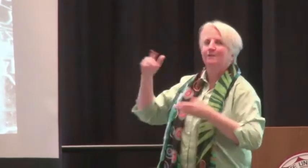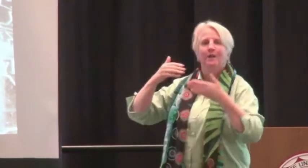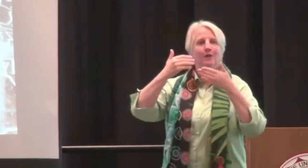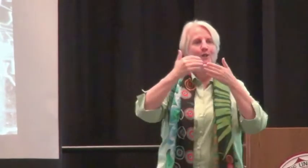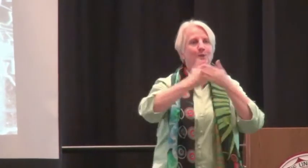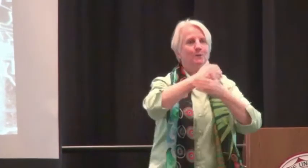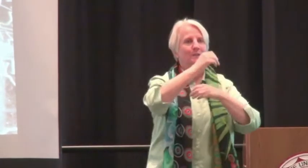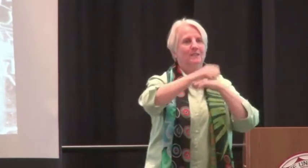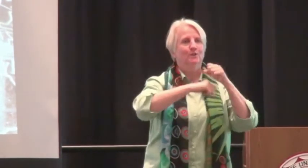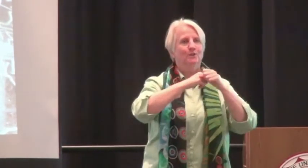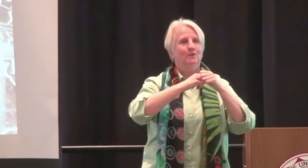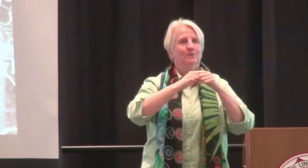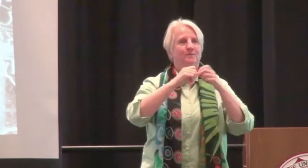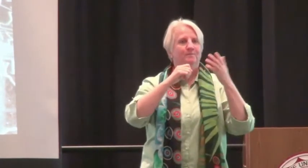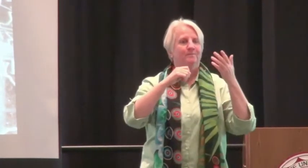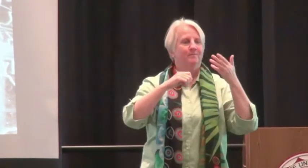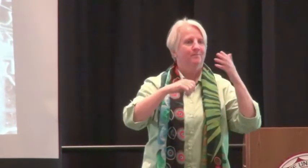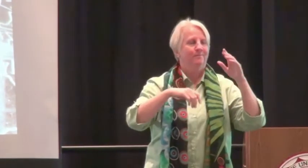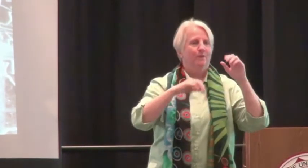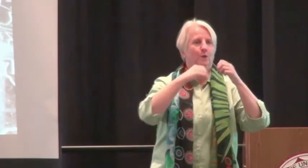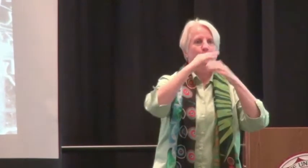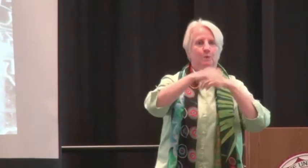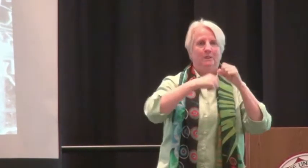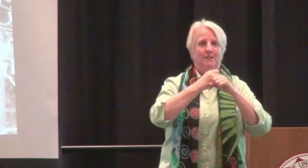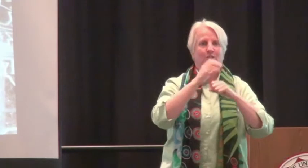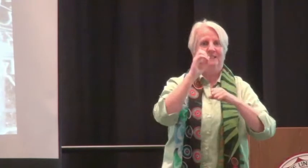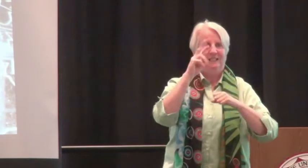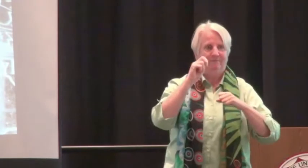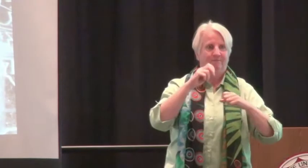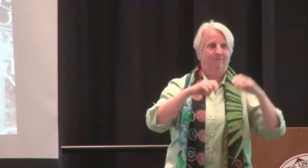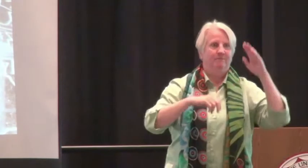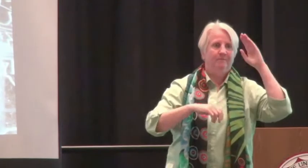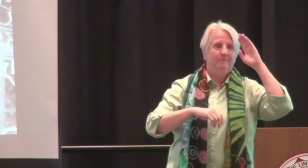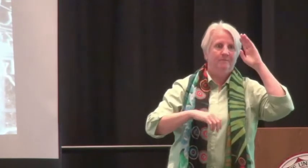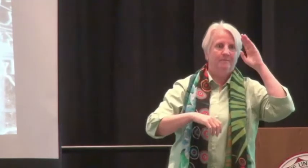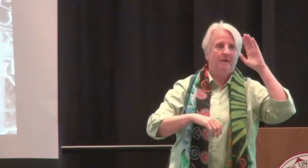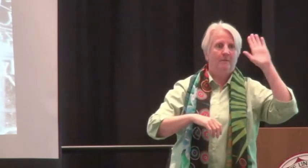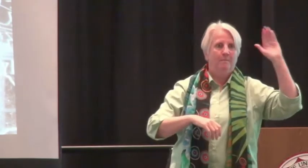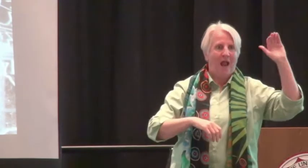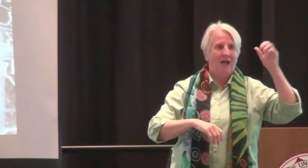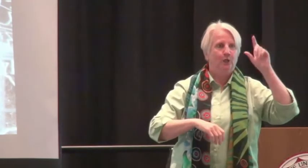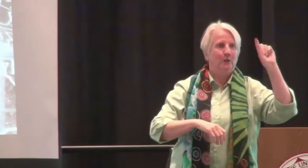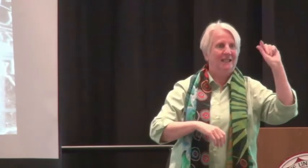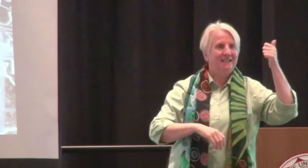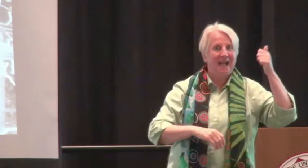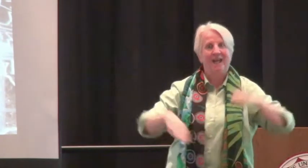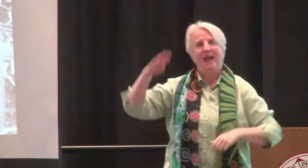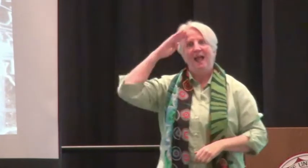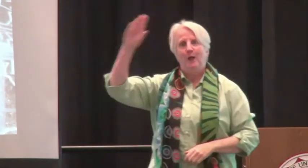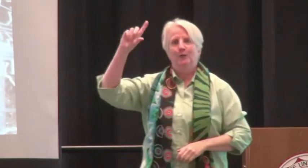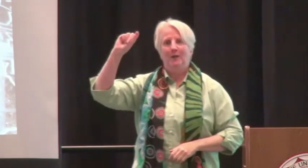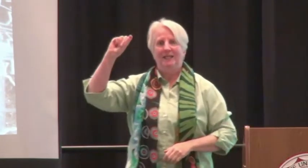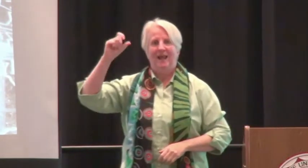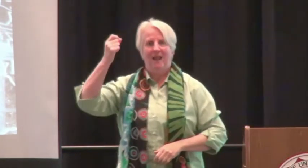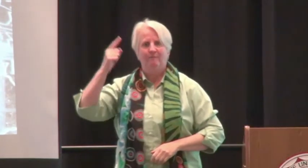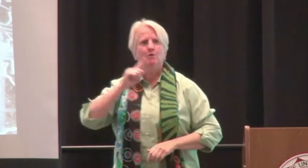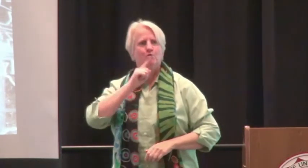that weather can be so cold to them. But this picture is from a New Year's event saying goodbye to